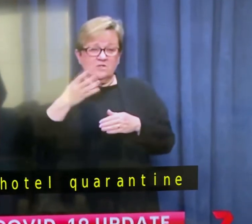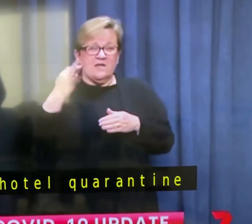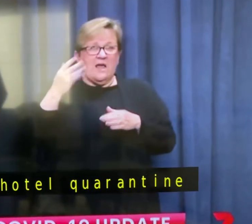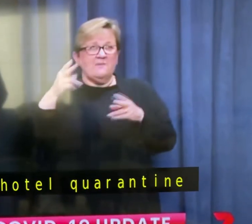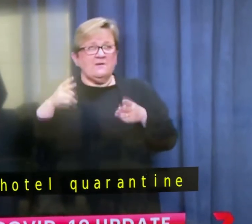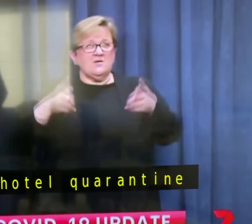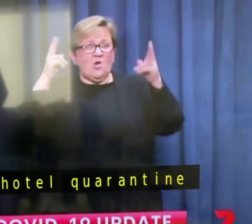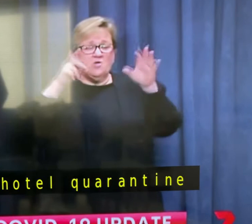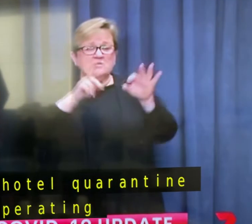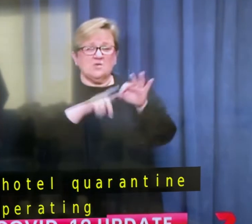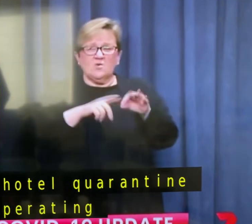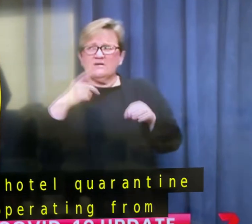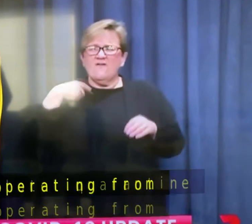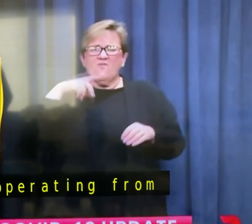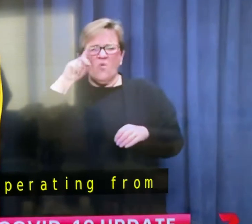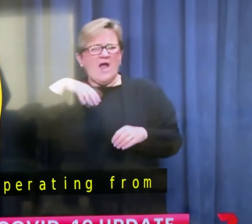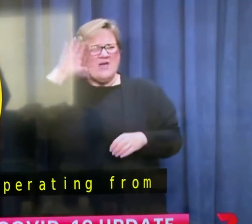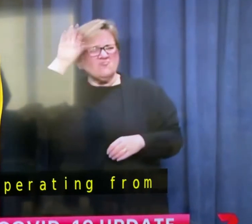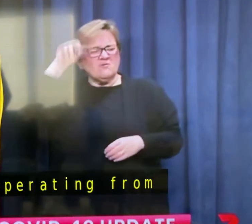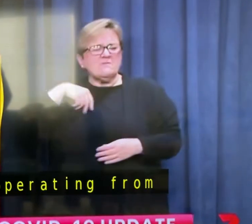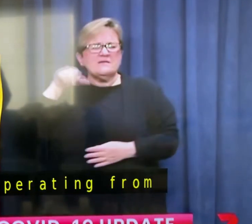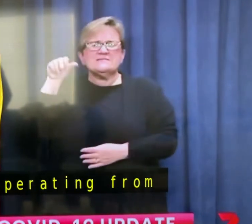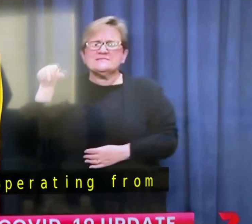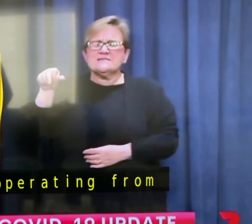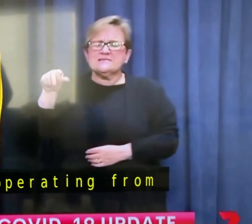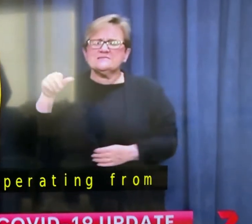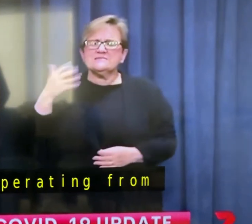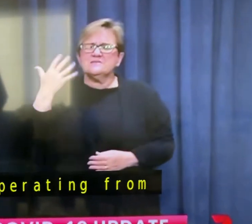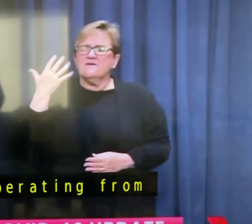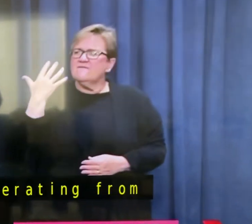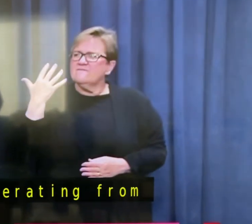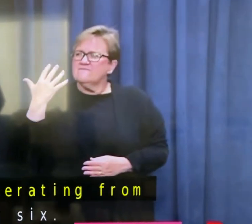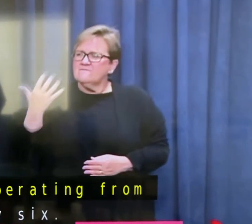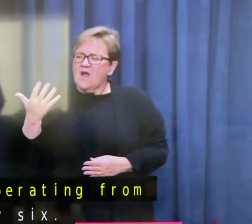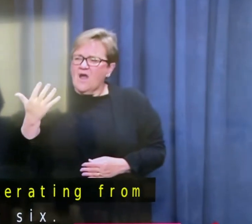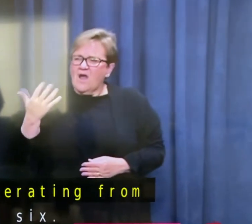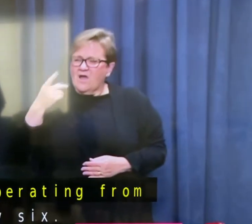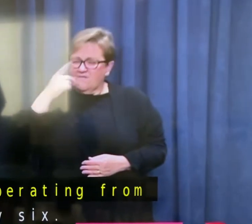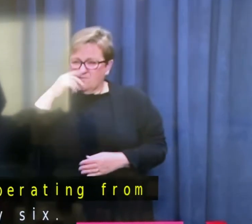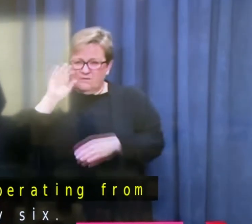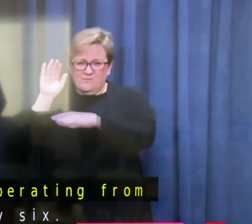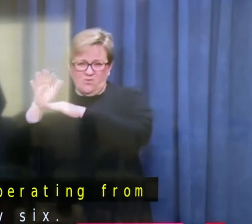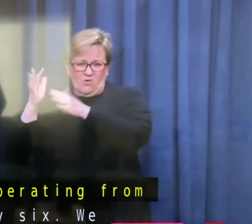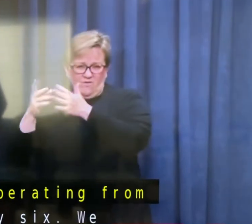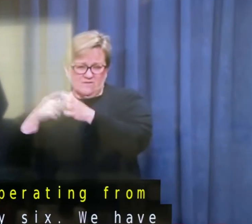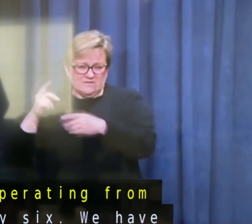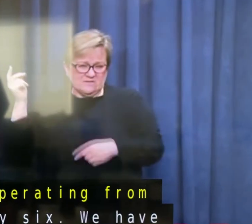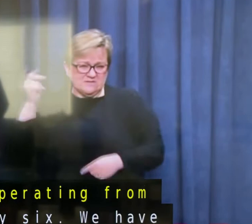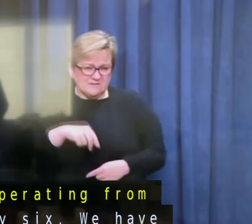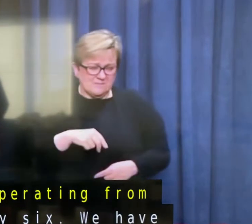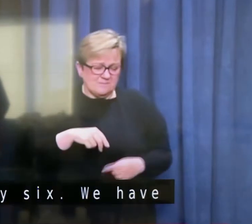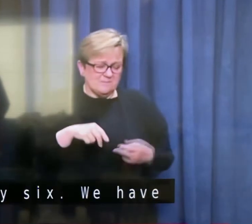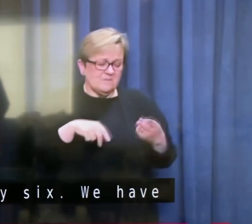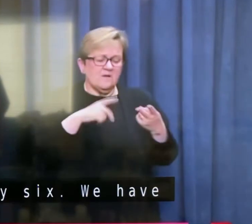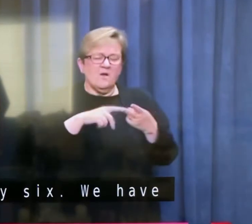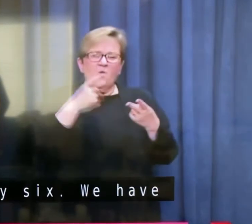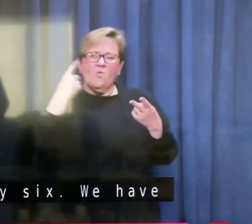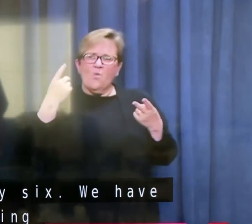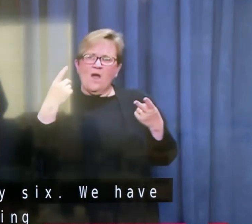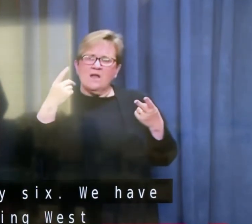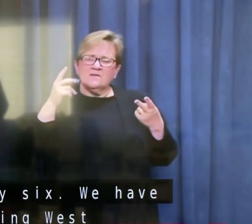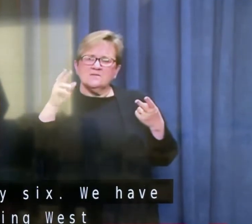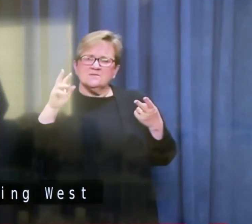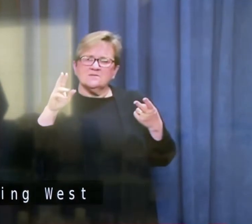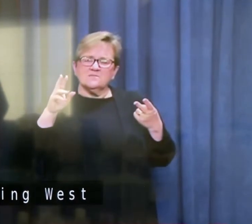From memory, So we've got five for returning West Australians and we've got one for